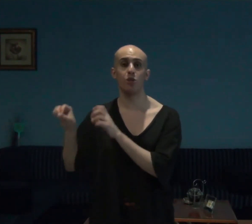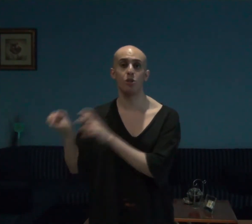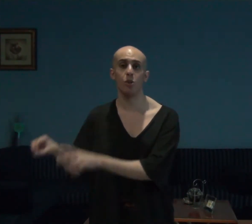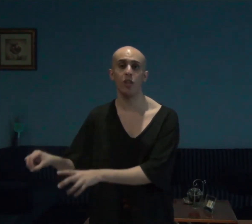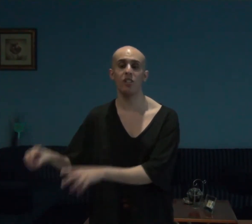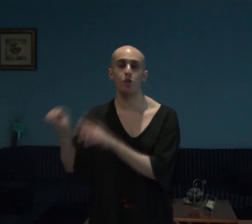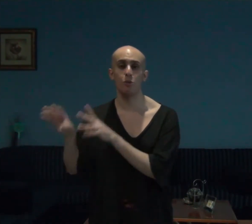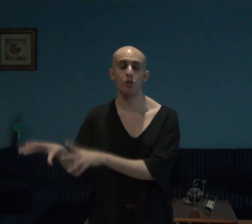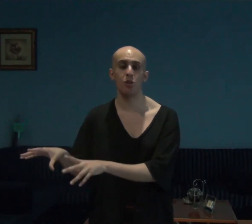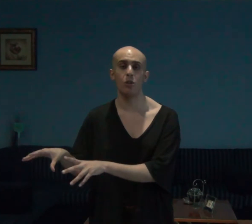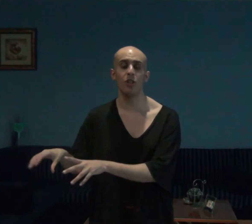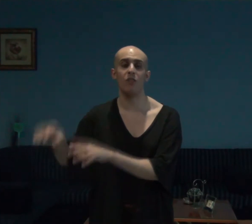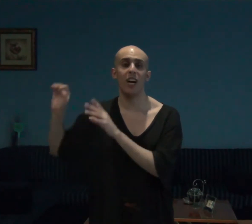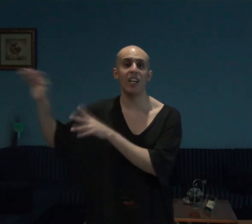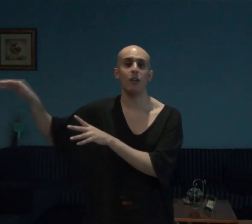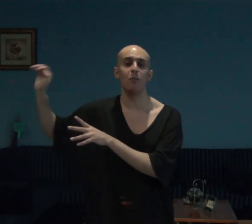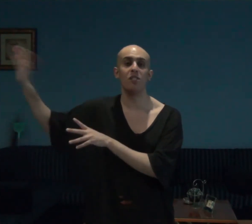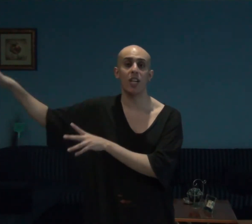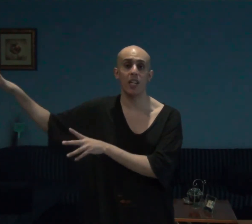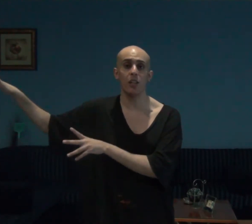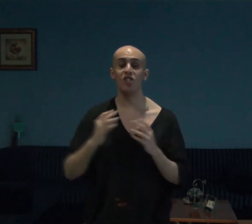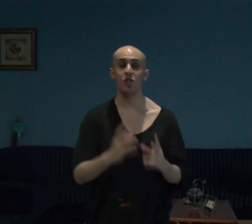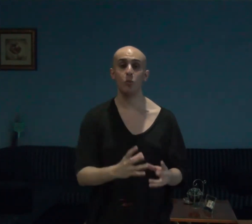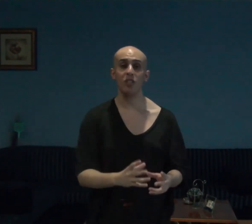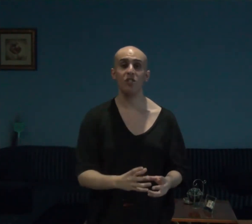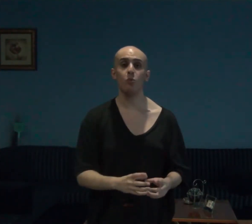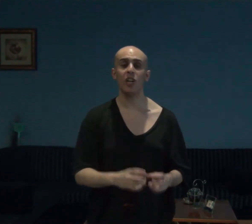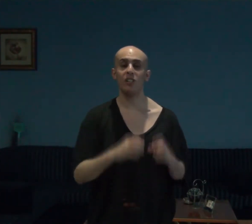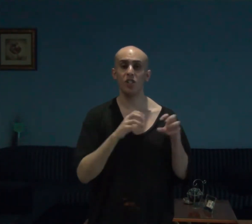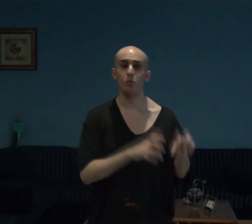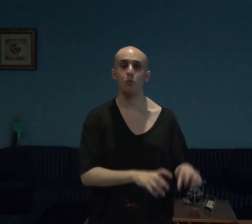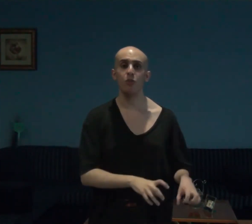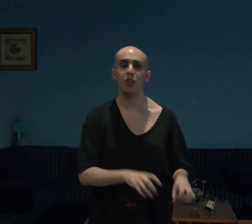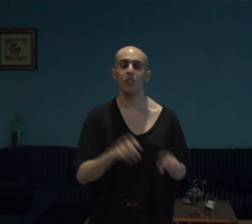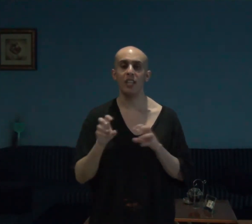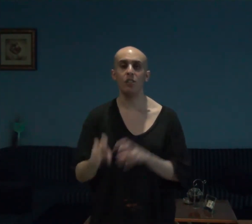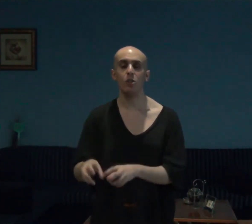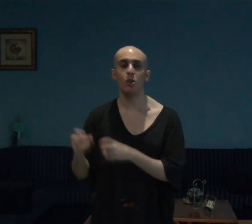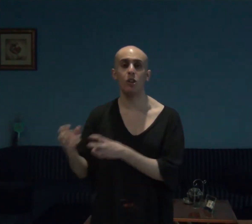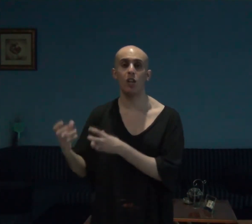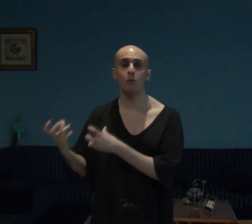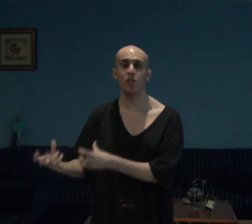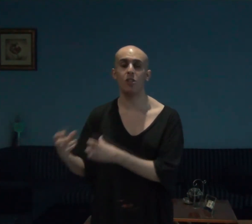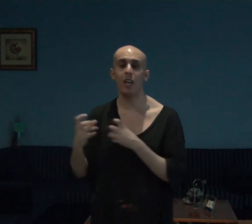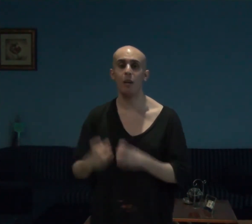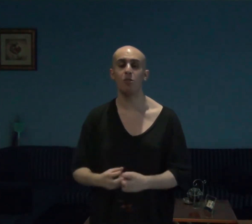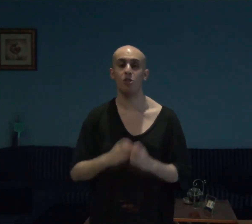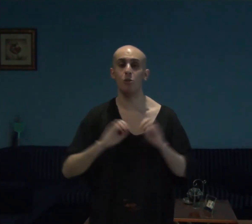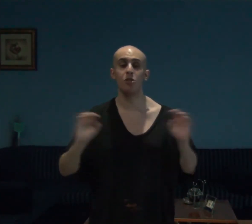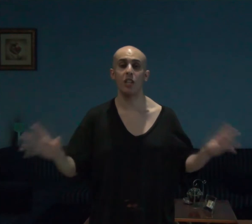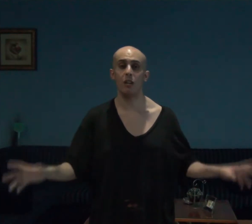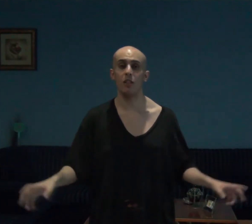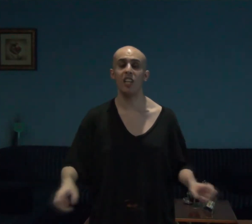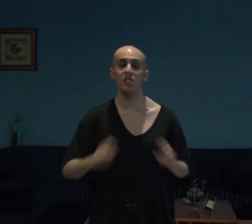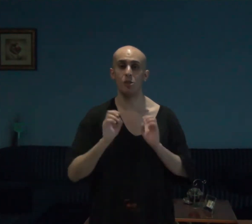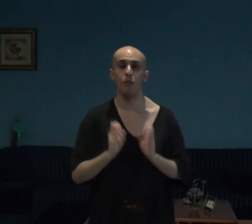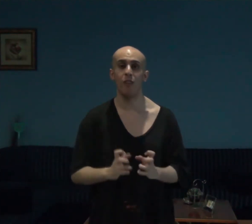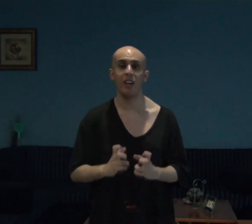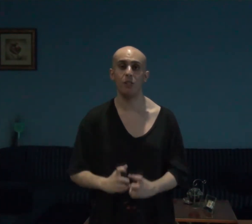story the true story of aya mizai is the reason why this movie daniel gold harbour's cam is so scary and so effective